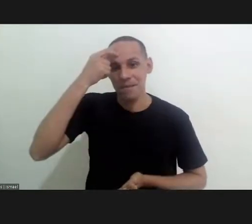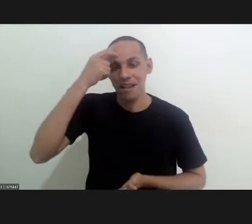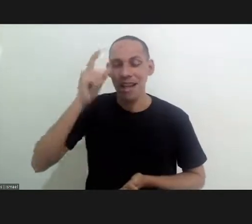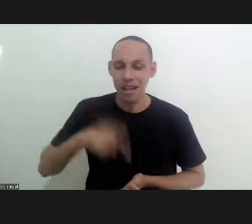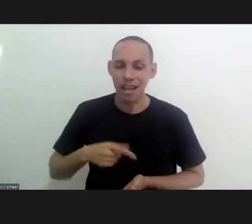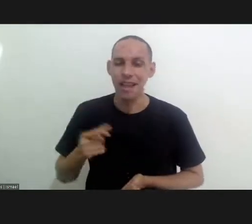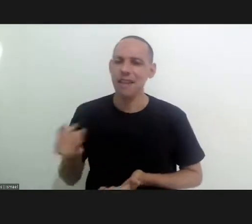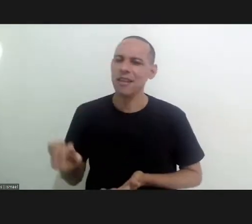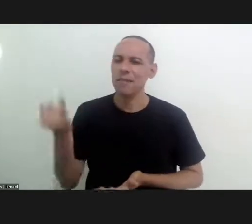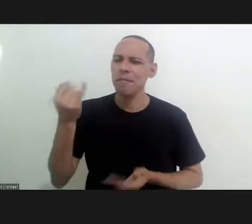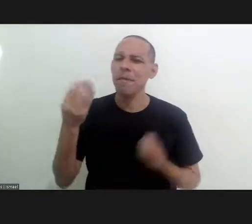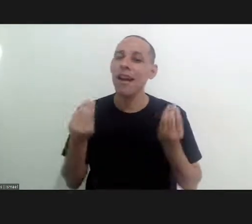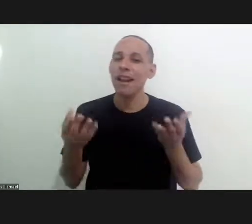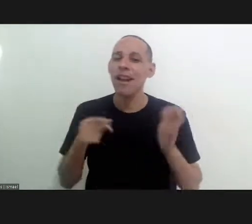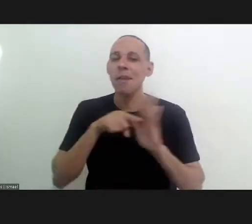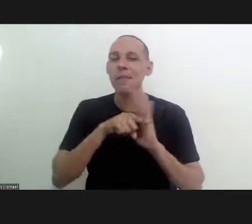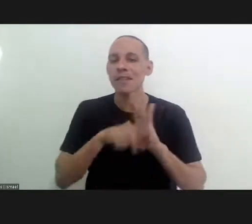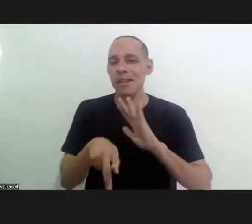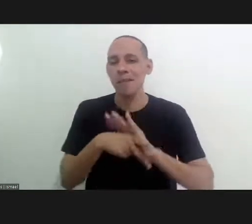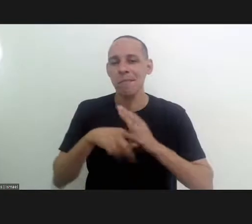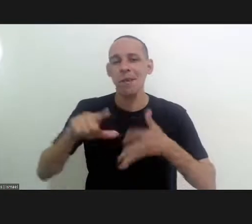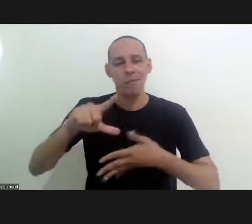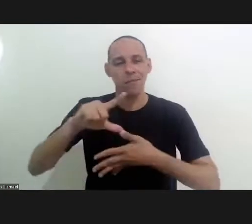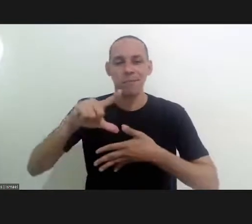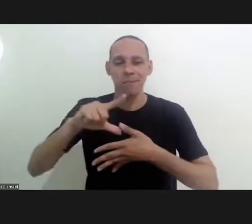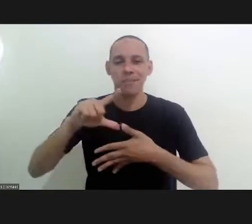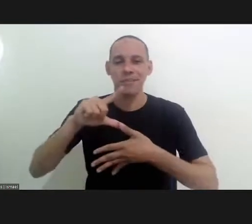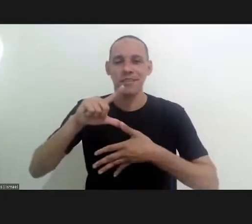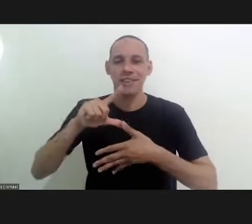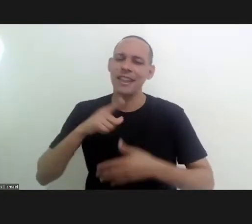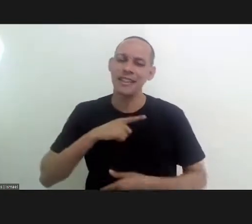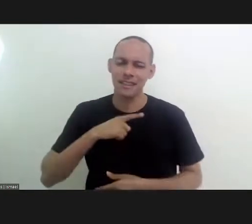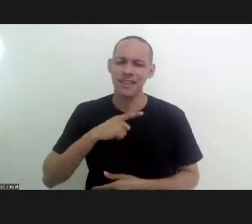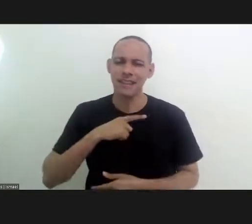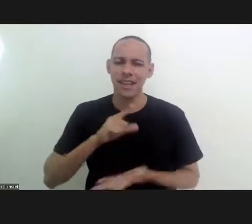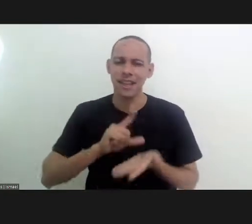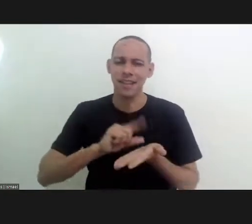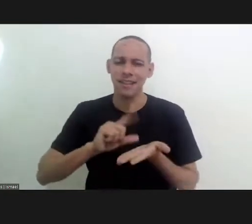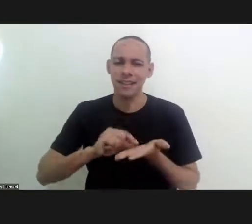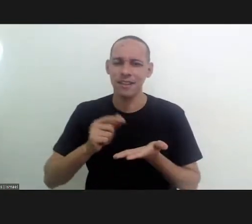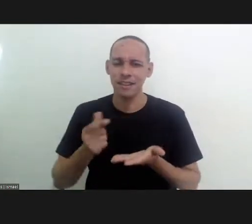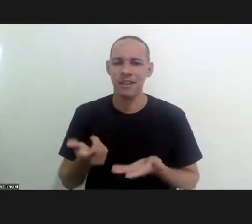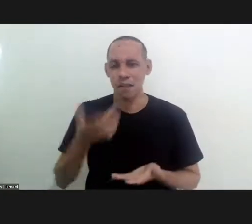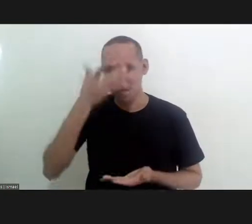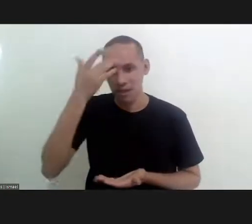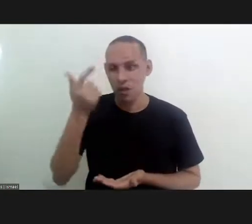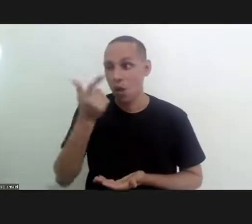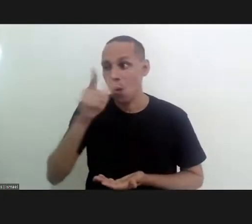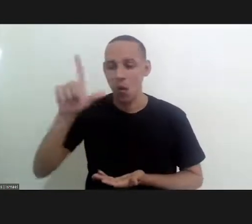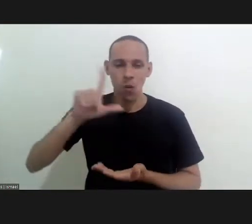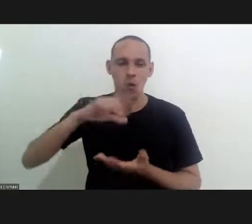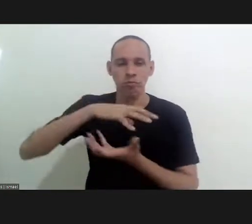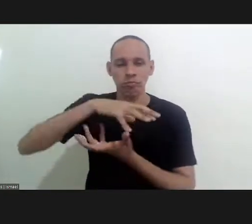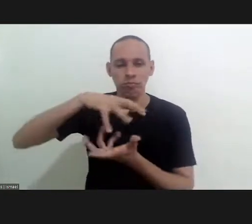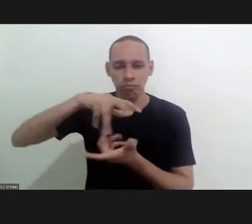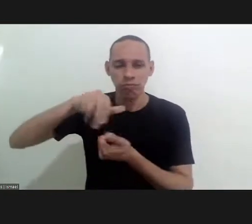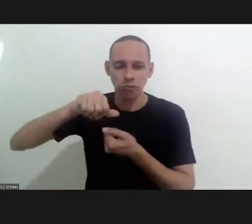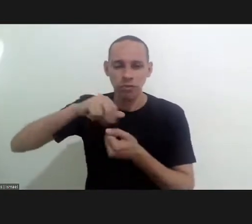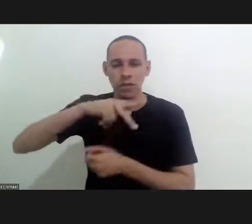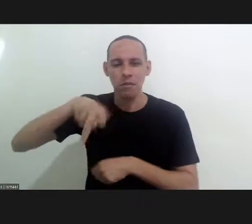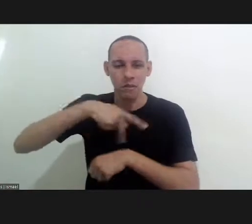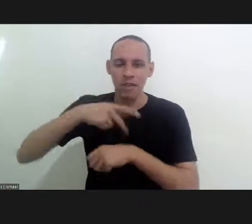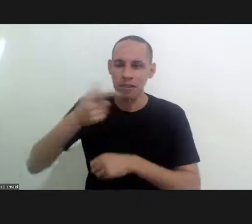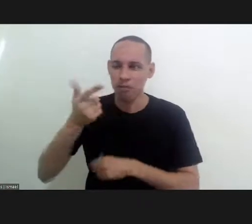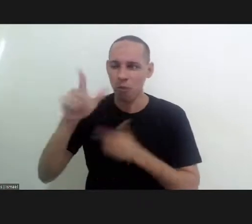so this is a very important journal for articles published in latin america we also publish articles